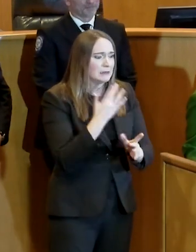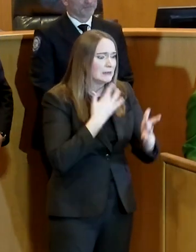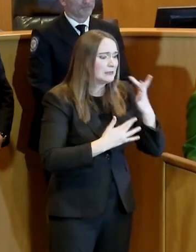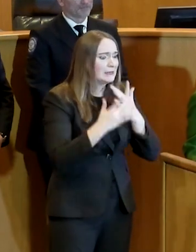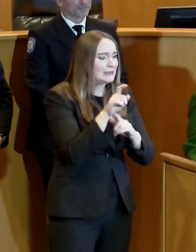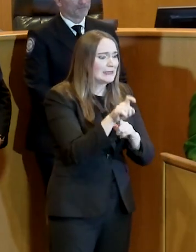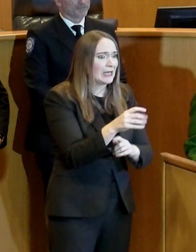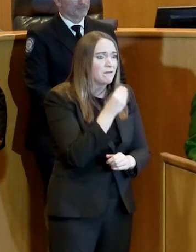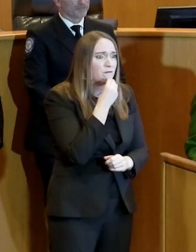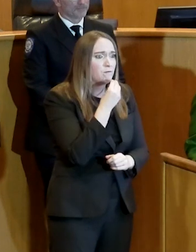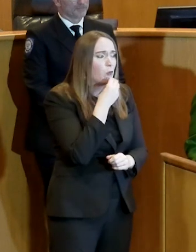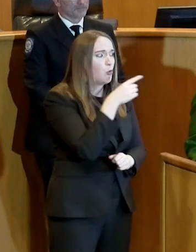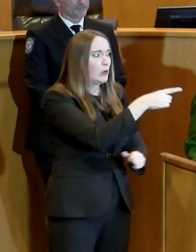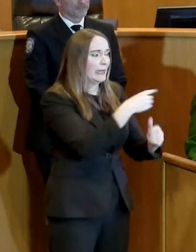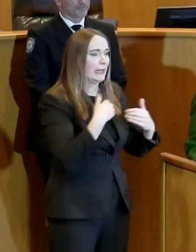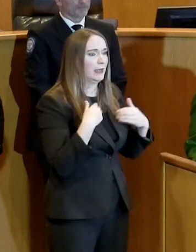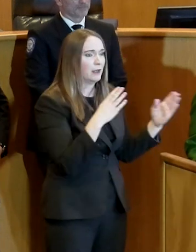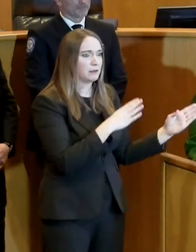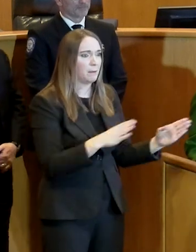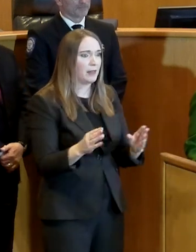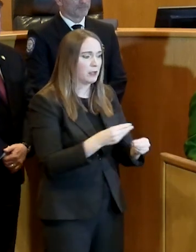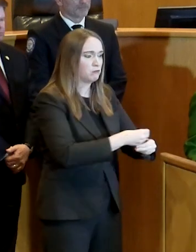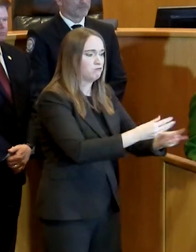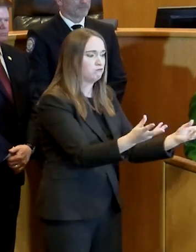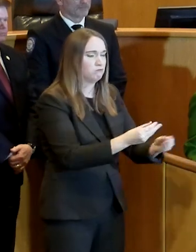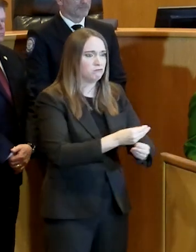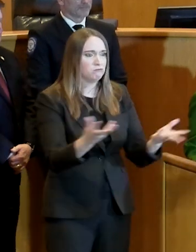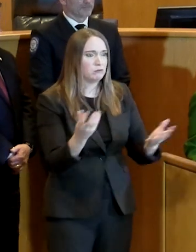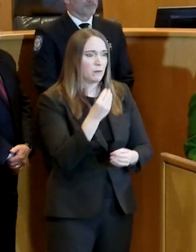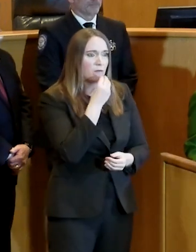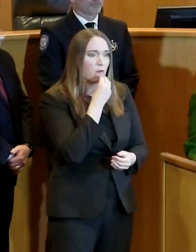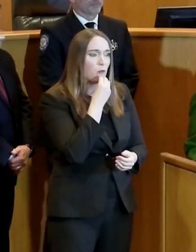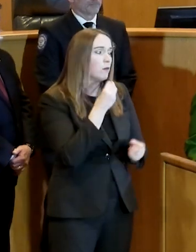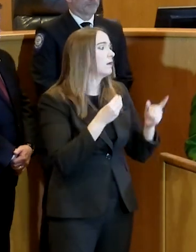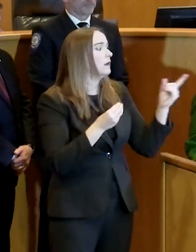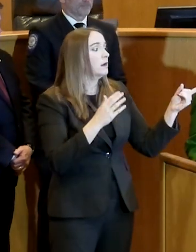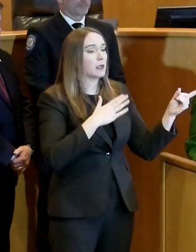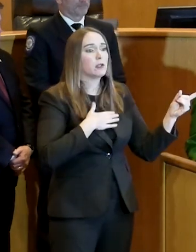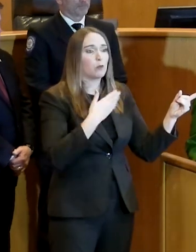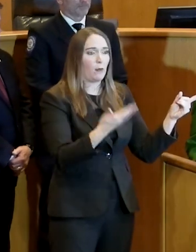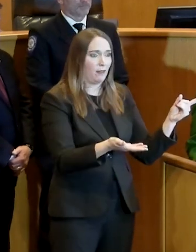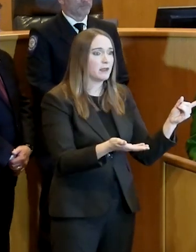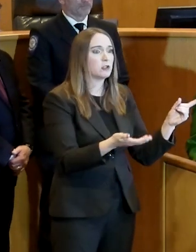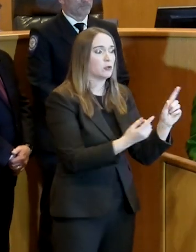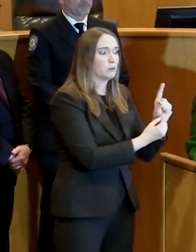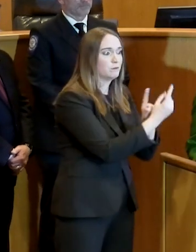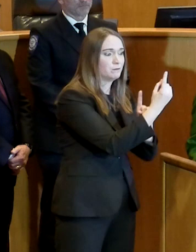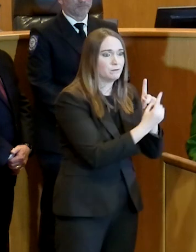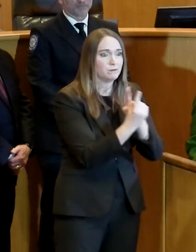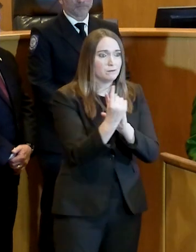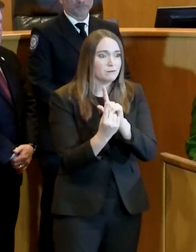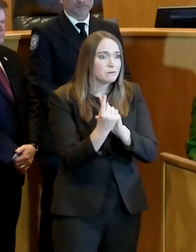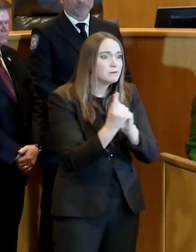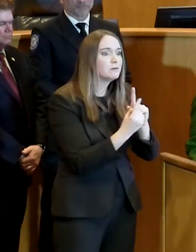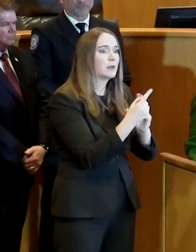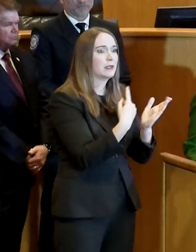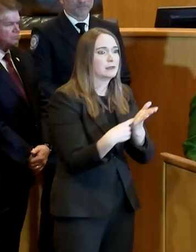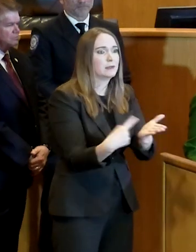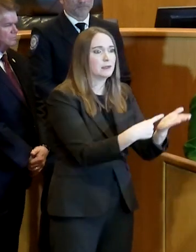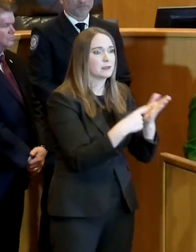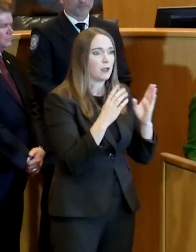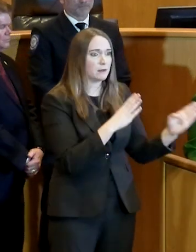with. John, all of them would be glad to take your questions. Coming from some of these experts, citizens would appreciate that too.